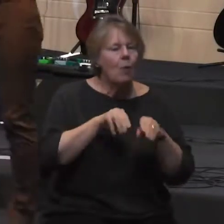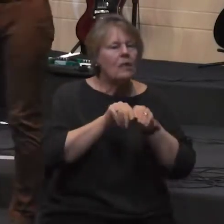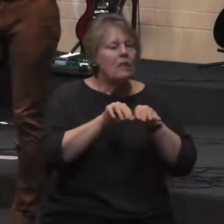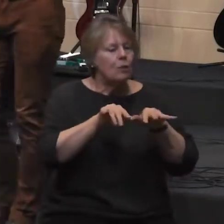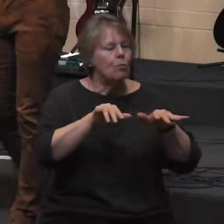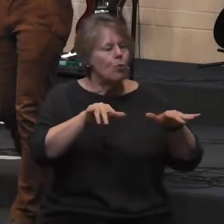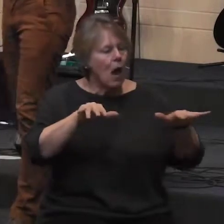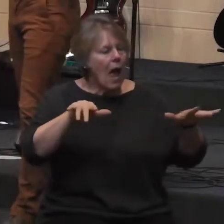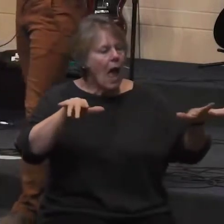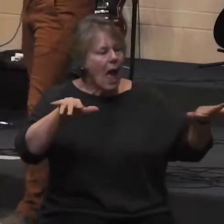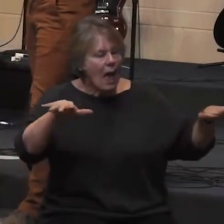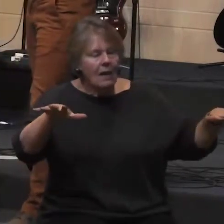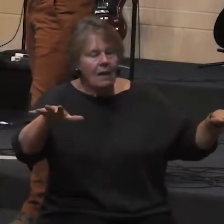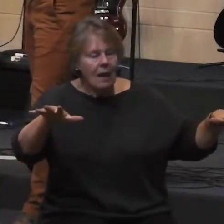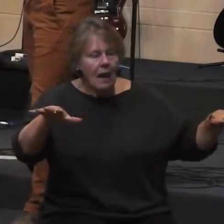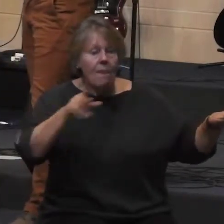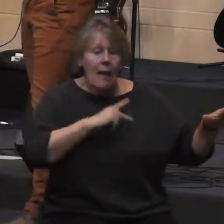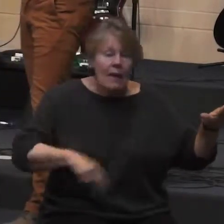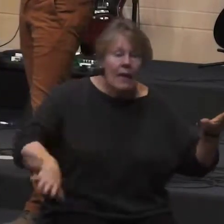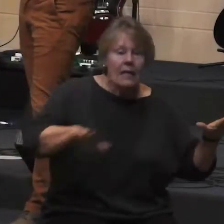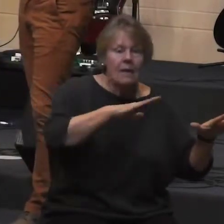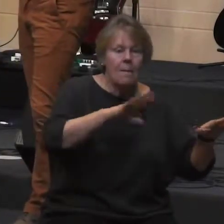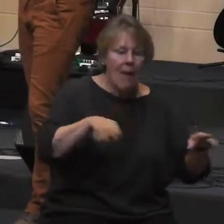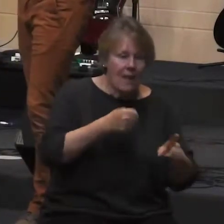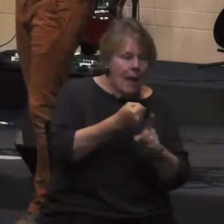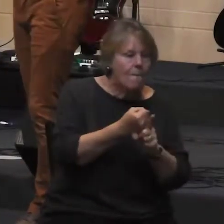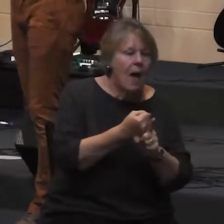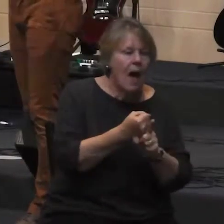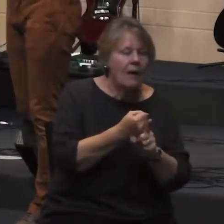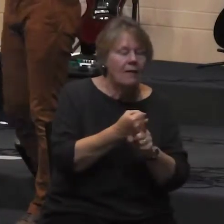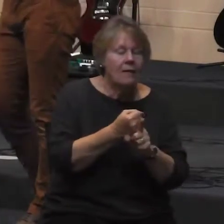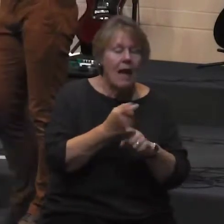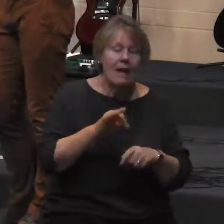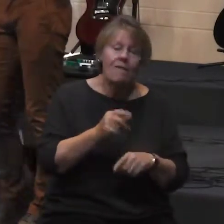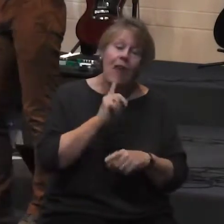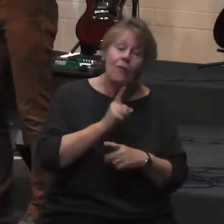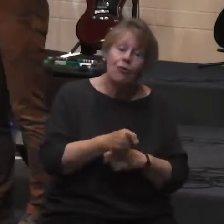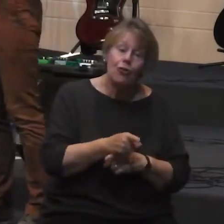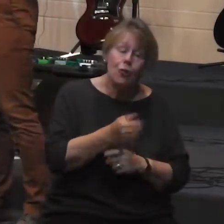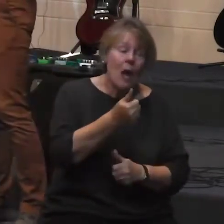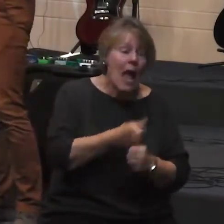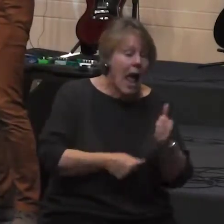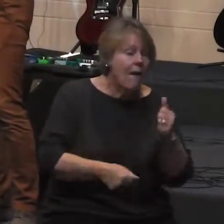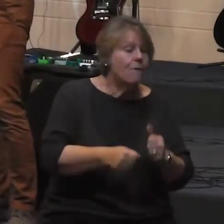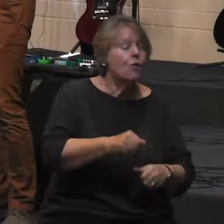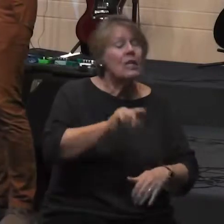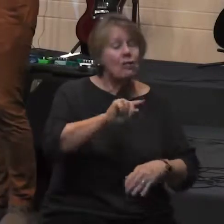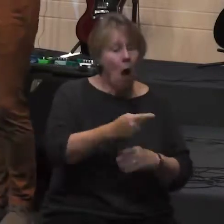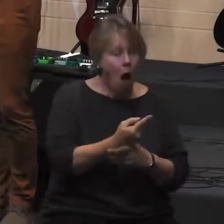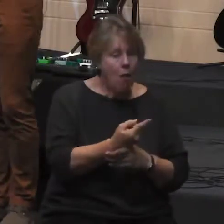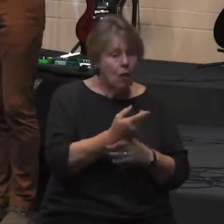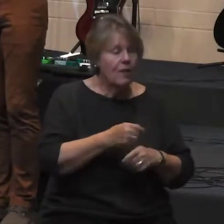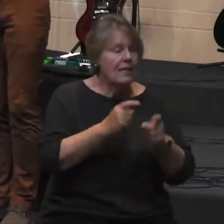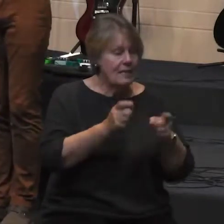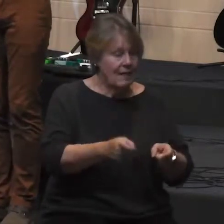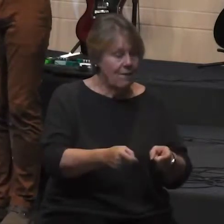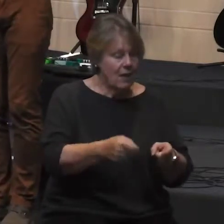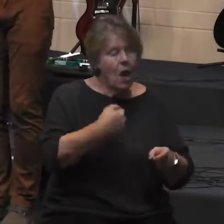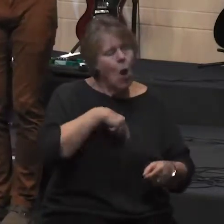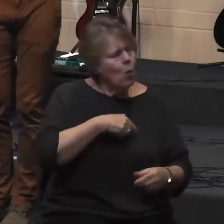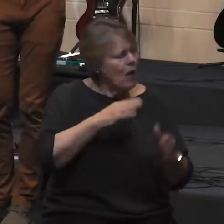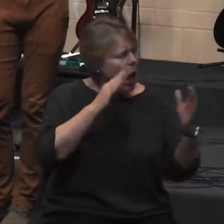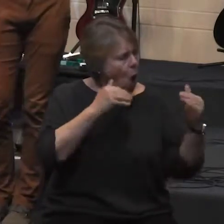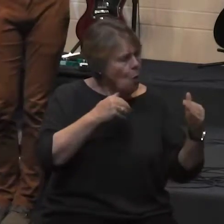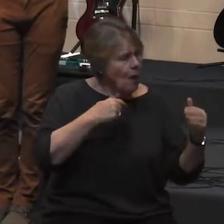impact and if that's true then every dollar that's given in our offering is given we hope